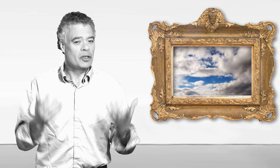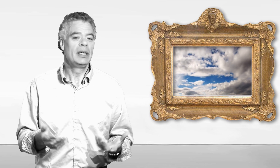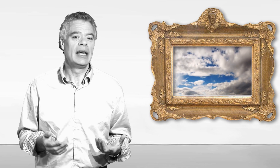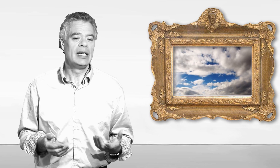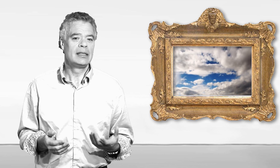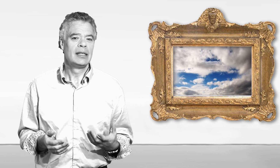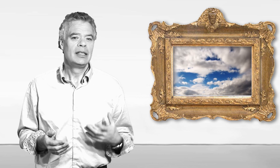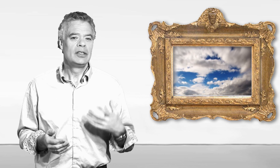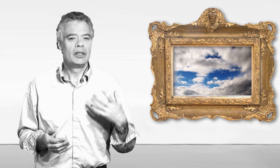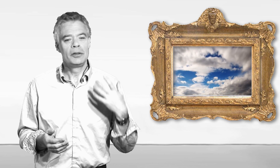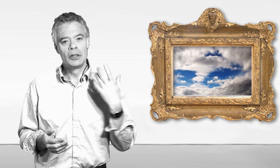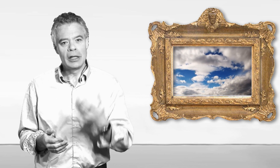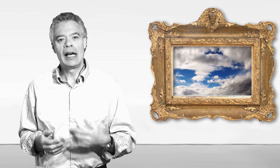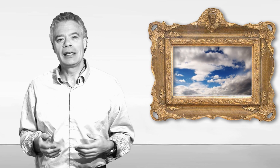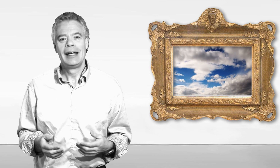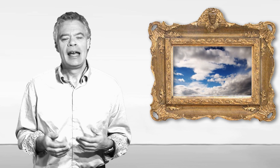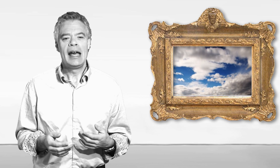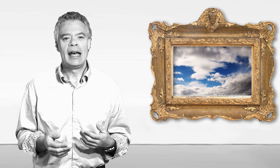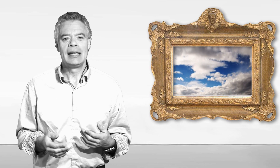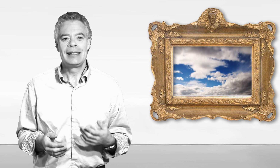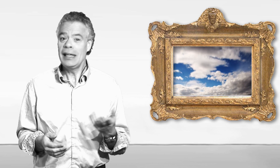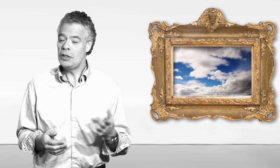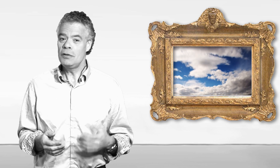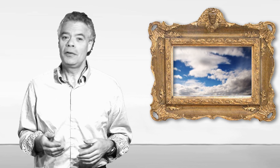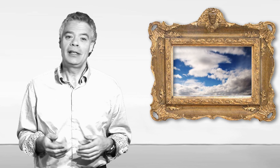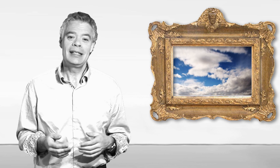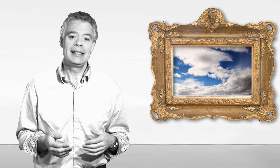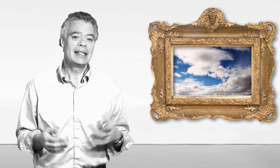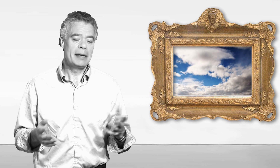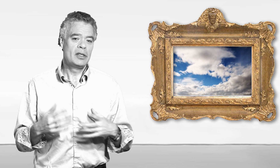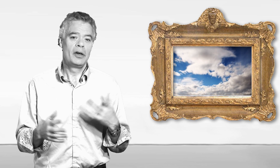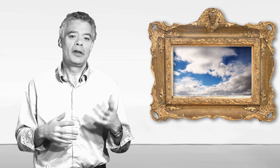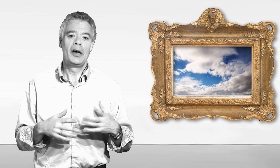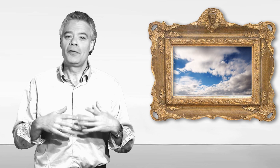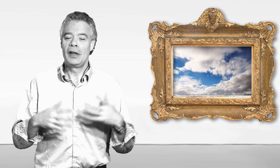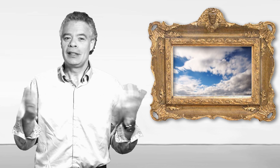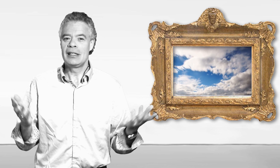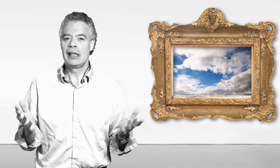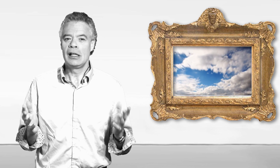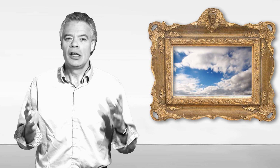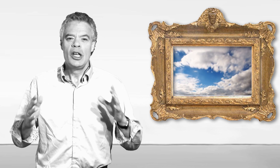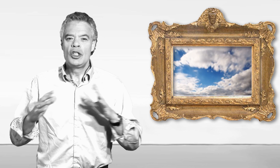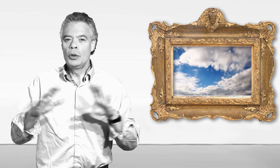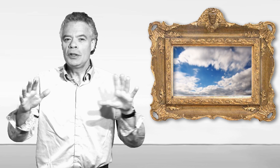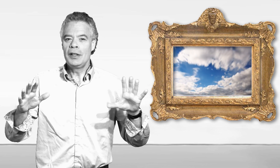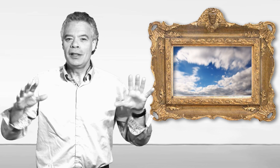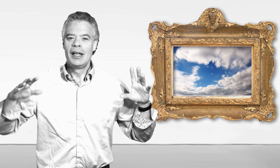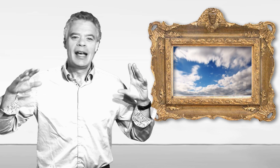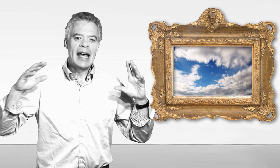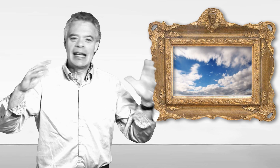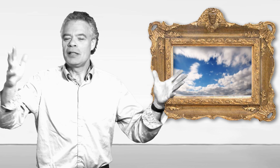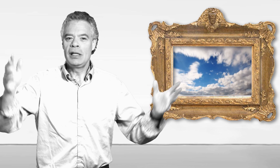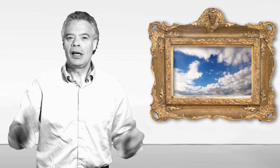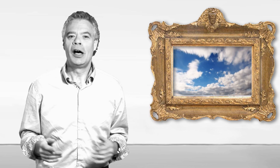a lot to be gained. So good luck and stay tuned for the next episode of this little tour de